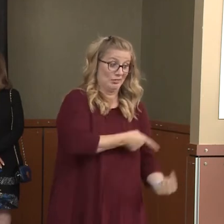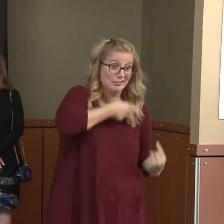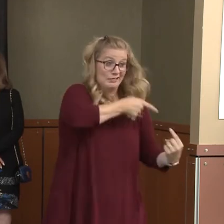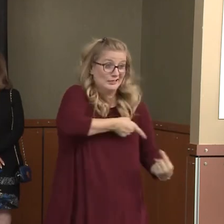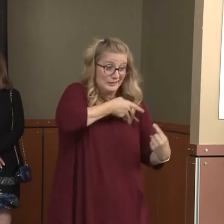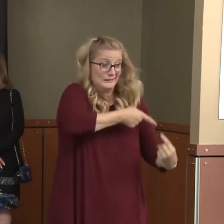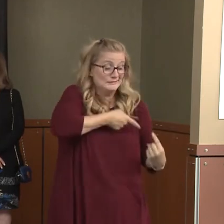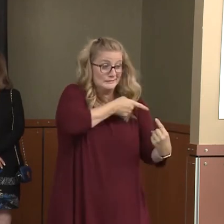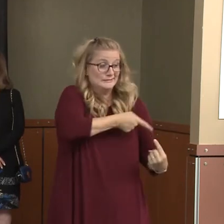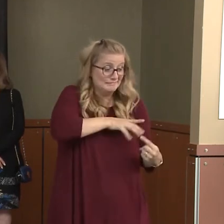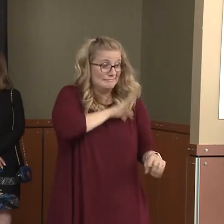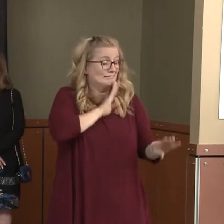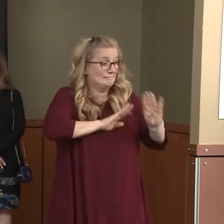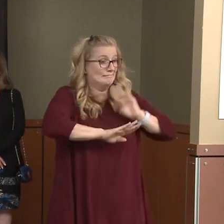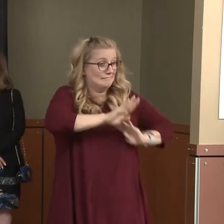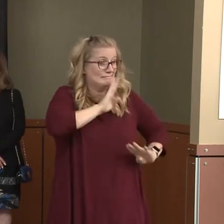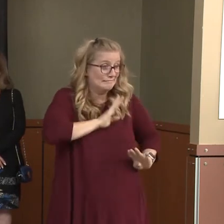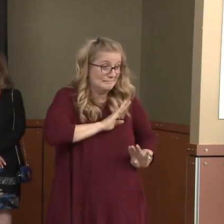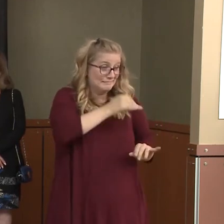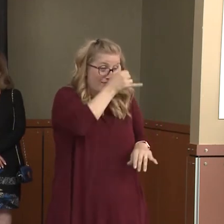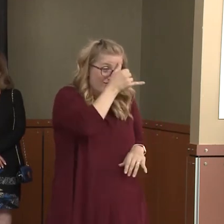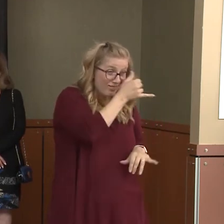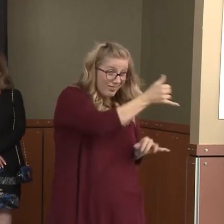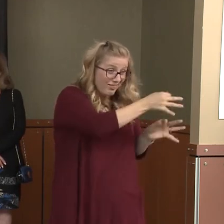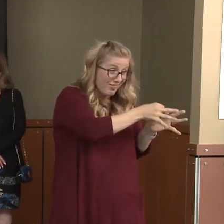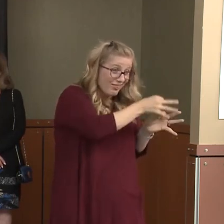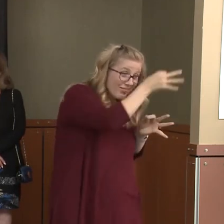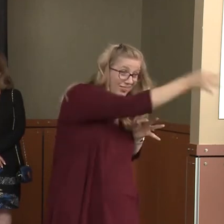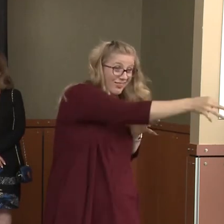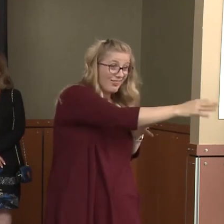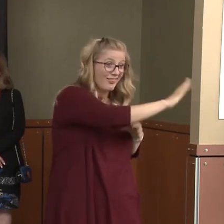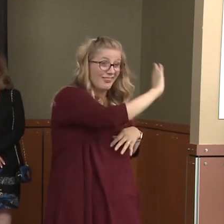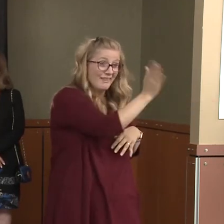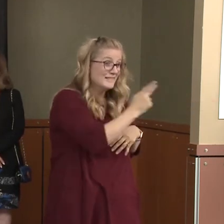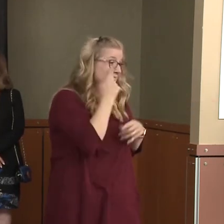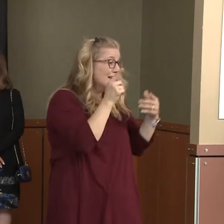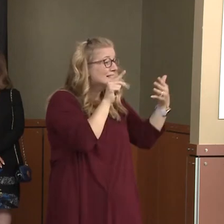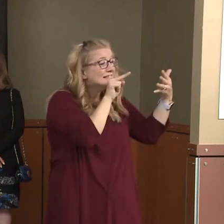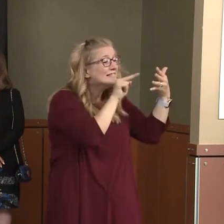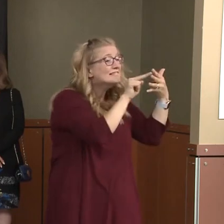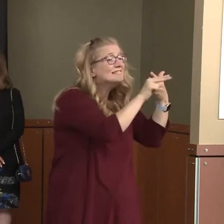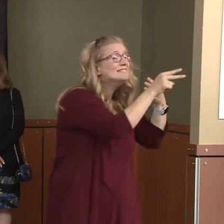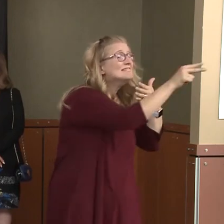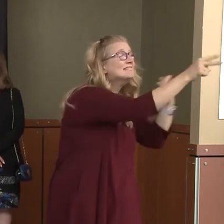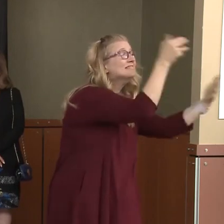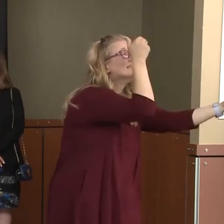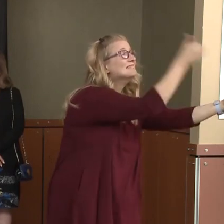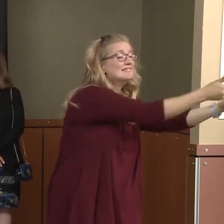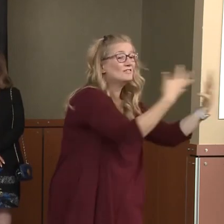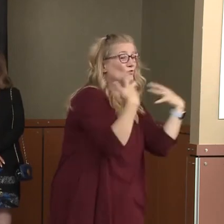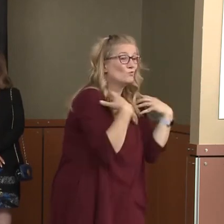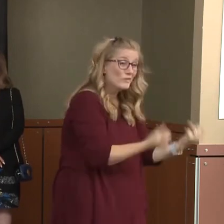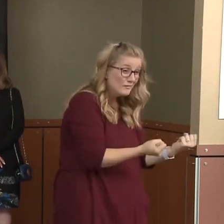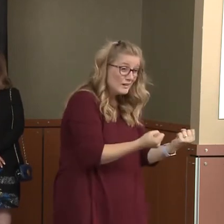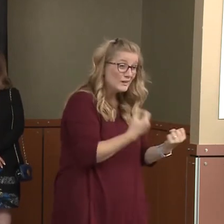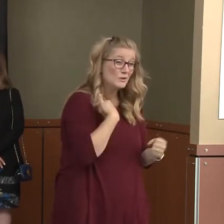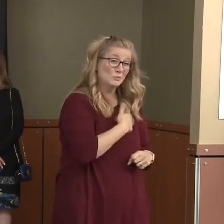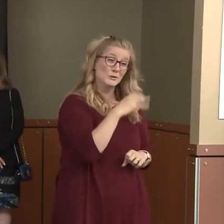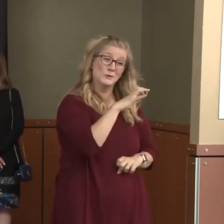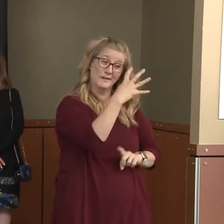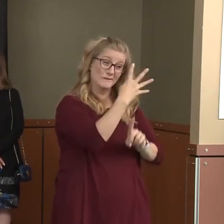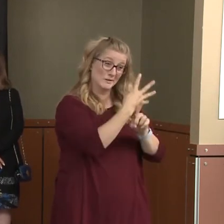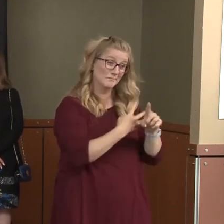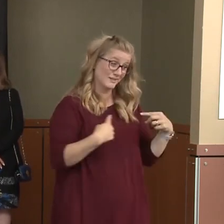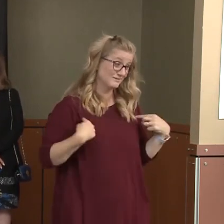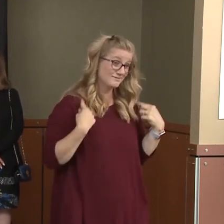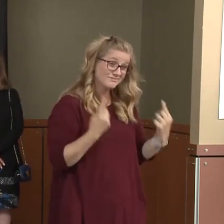any end in sight to an economic recovery for this area. We've been doing this for four months. It's way too